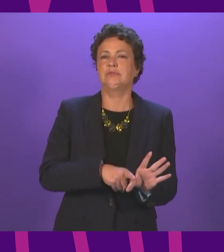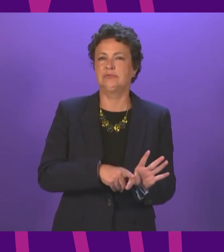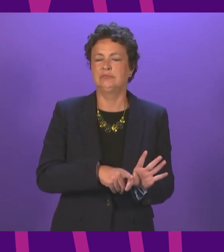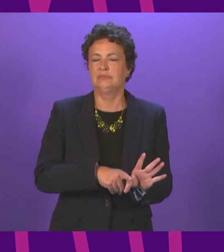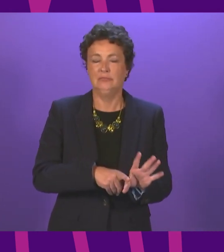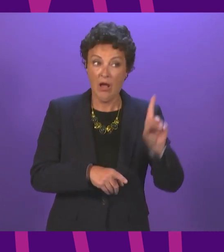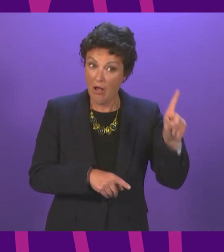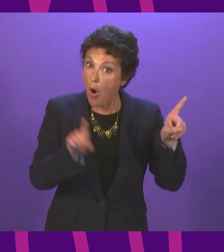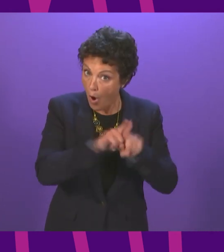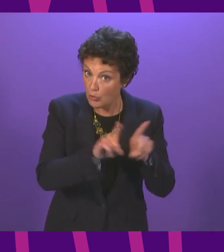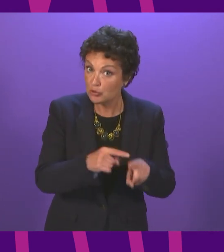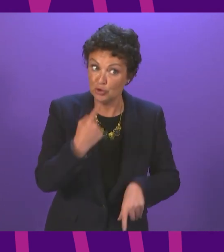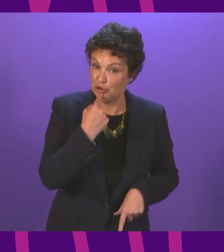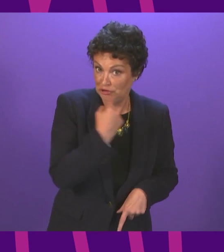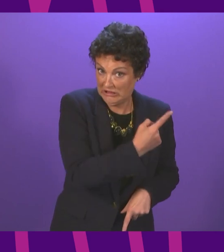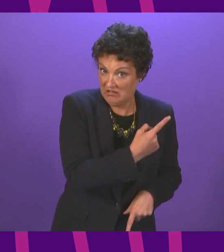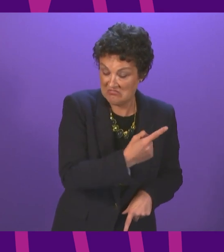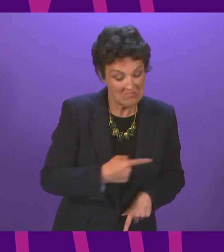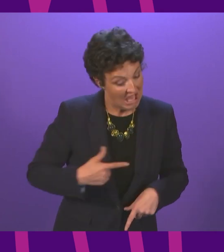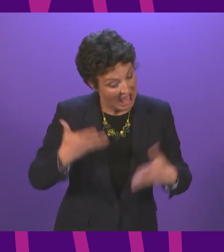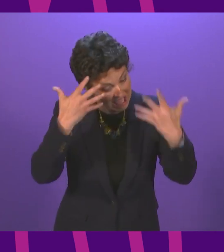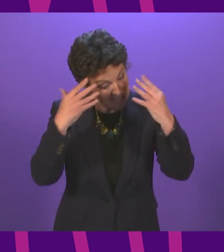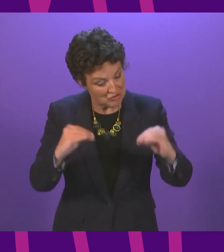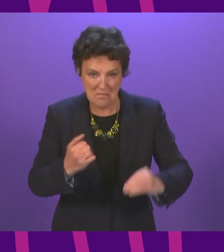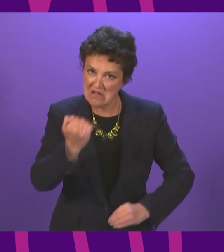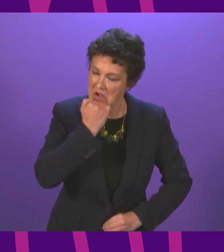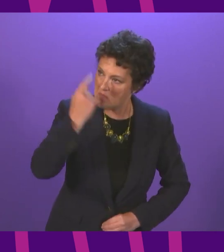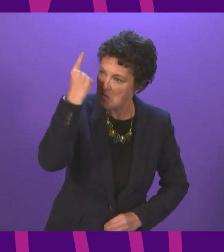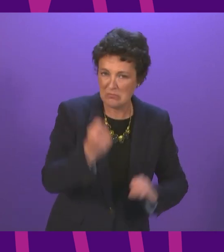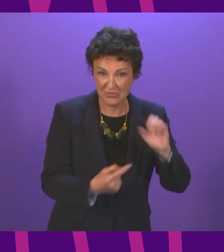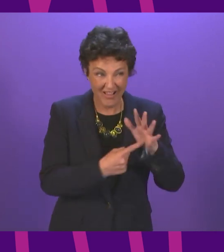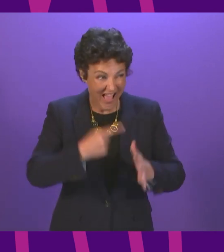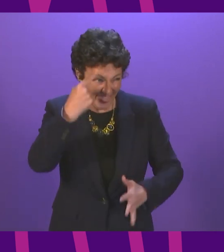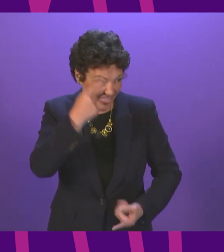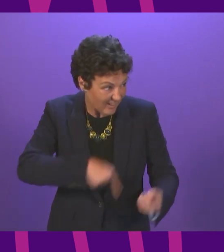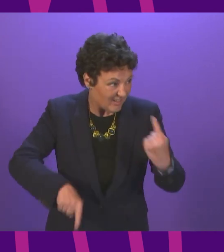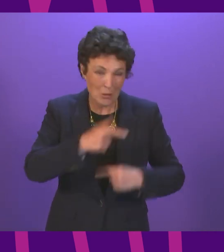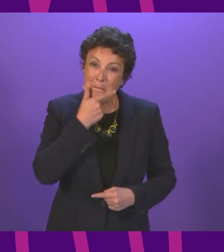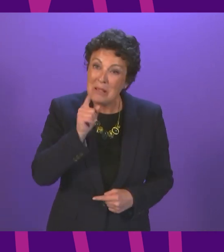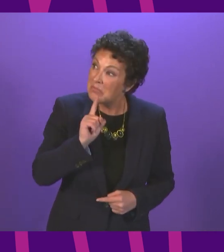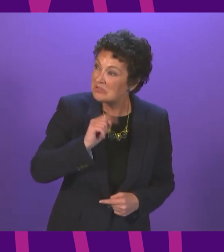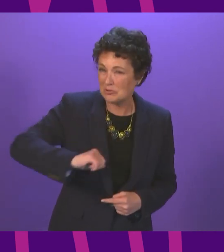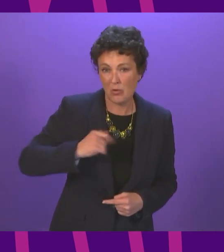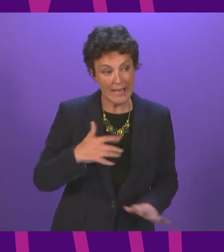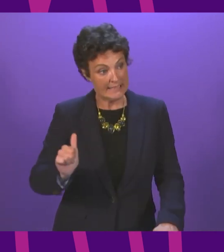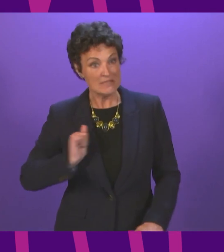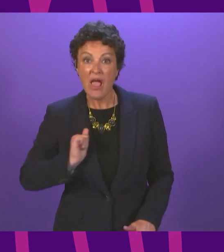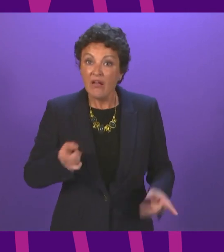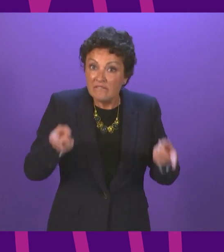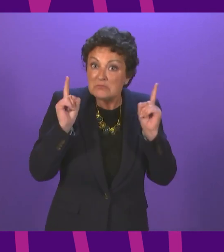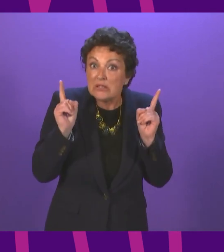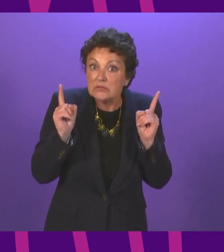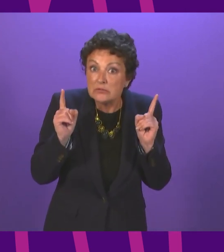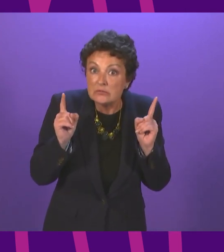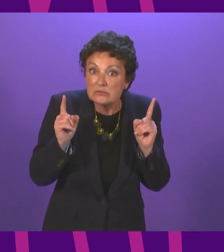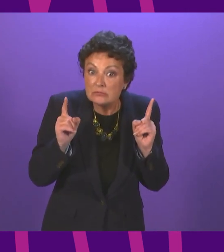and having pledged education would be her number one priority, I think people across Scotland will expect the First Minister to be able to quite